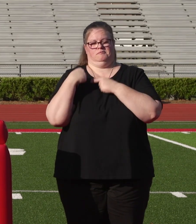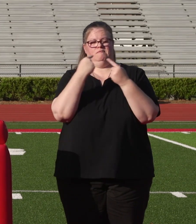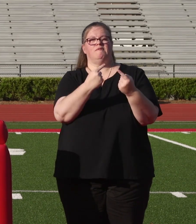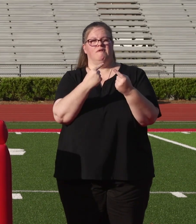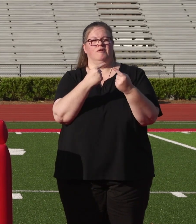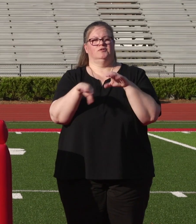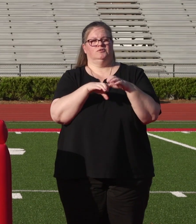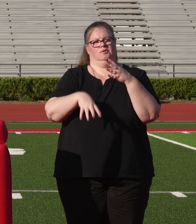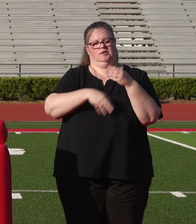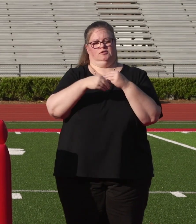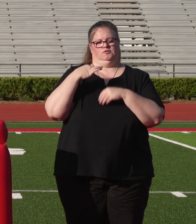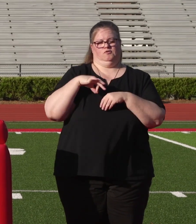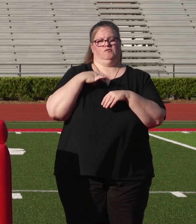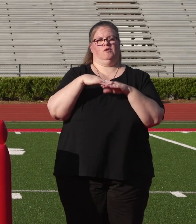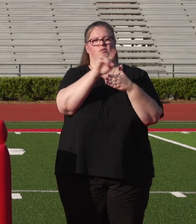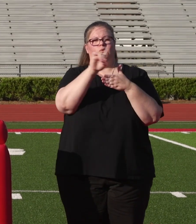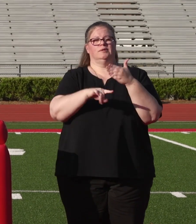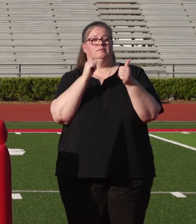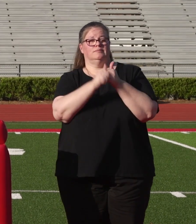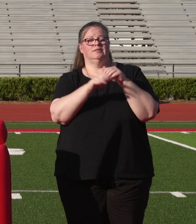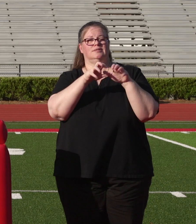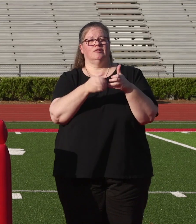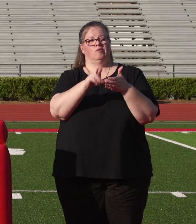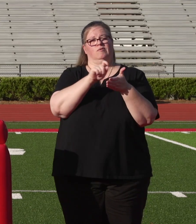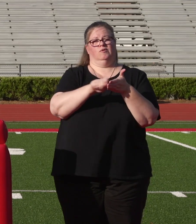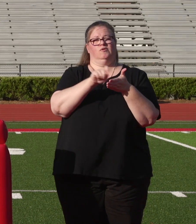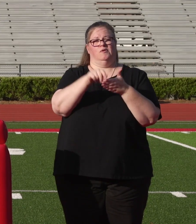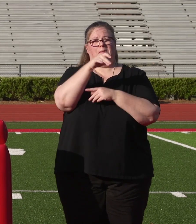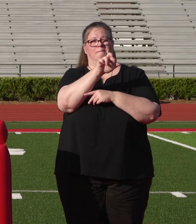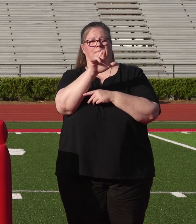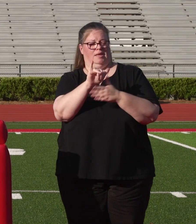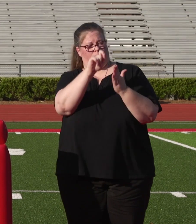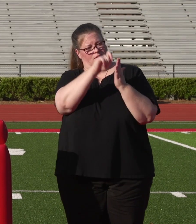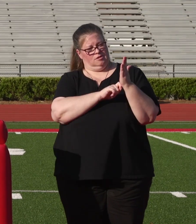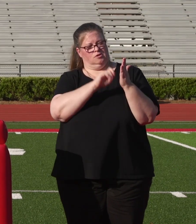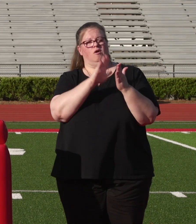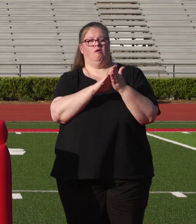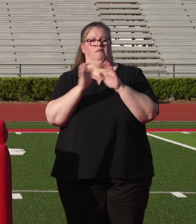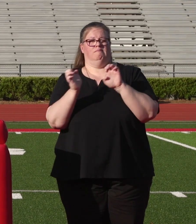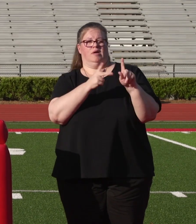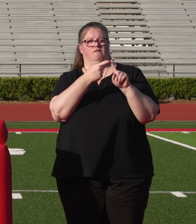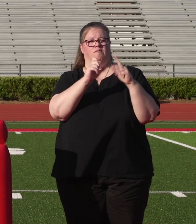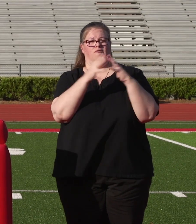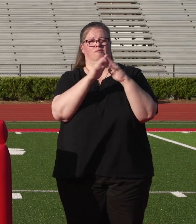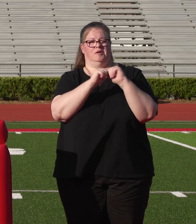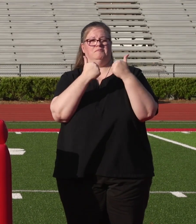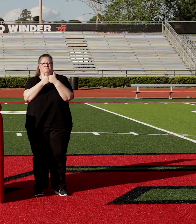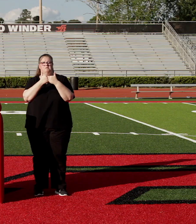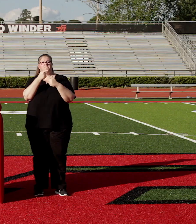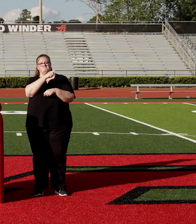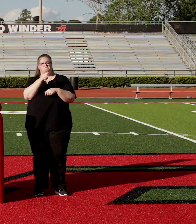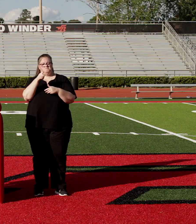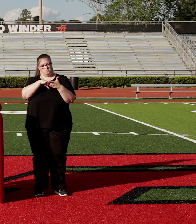was doing extra credit on the weekends to pass a class, or writing a Perry essay on the way back from a football game, you all learned the value of hard work these past four years.